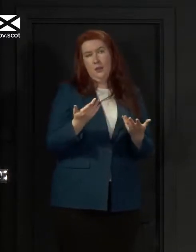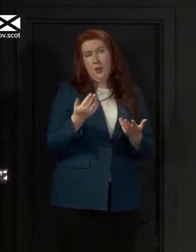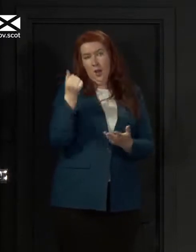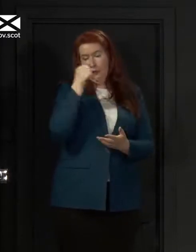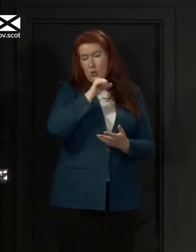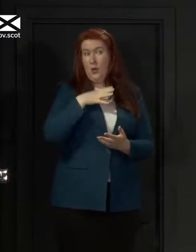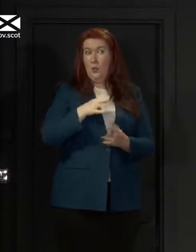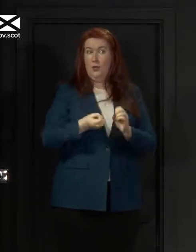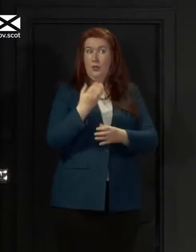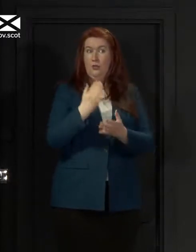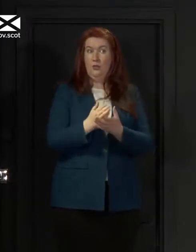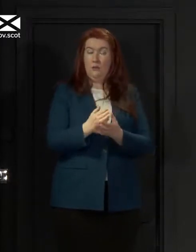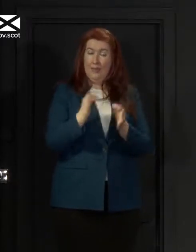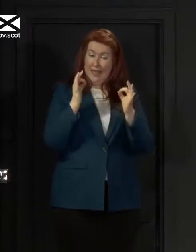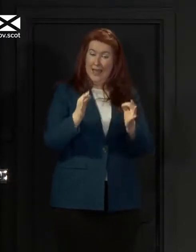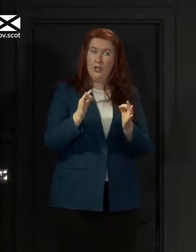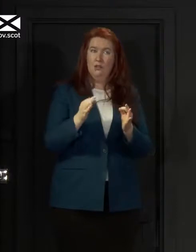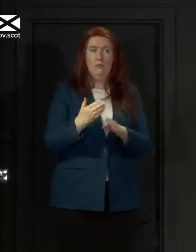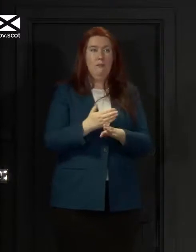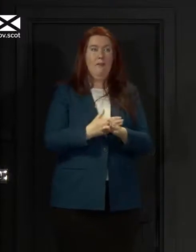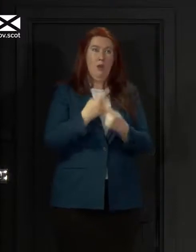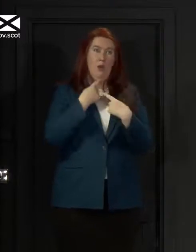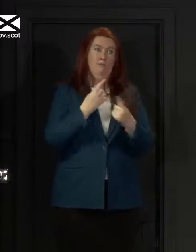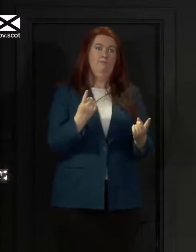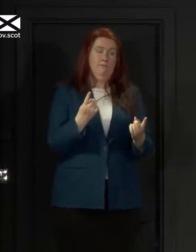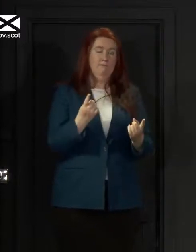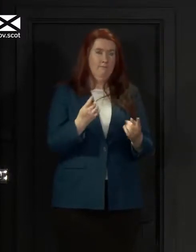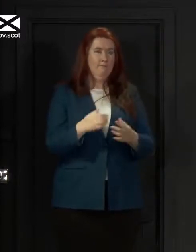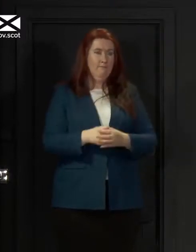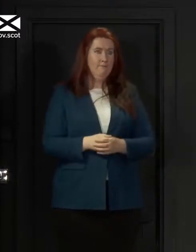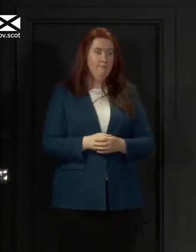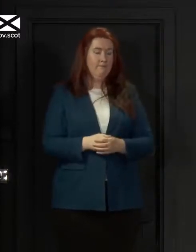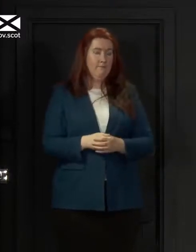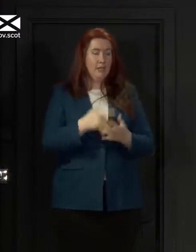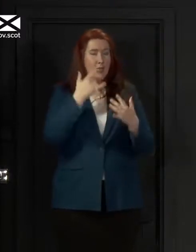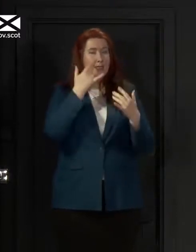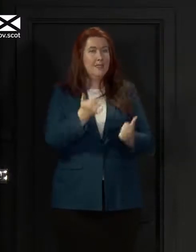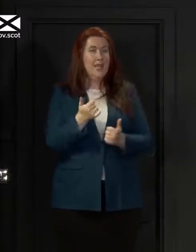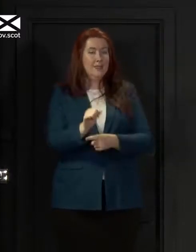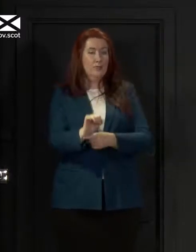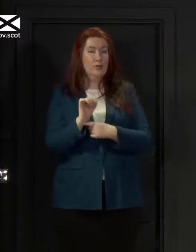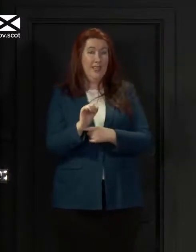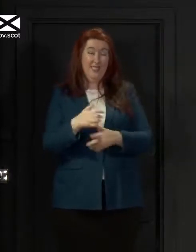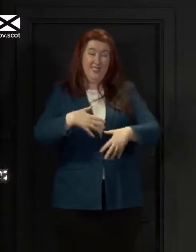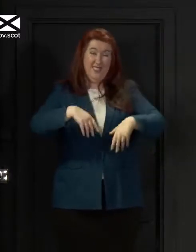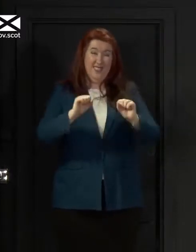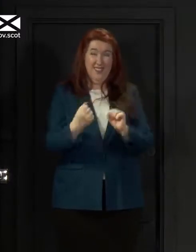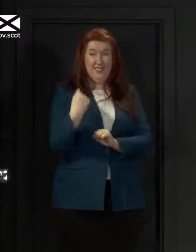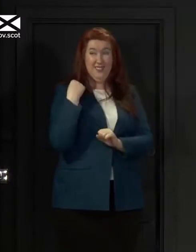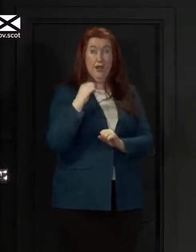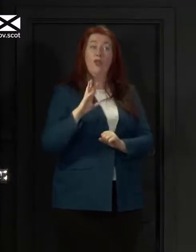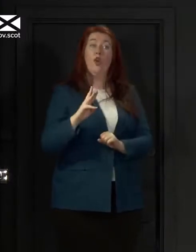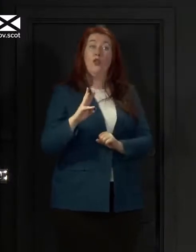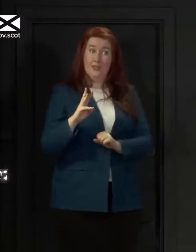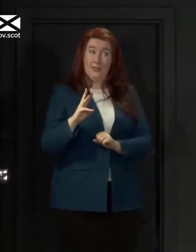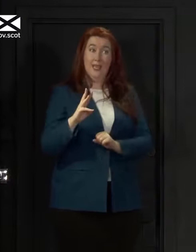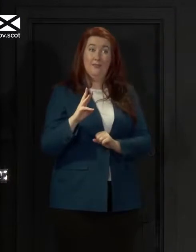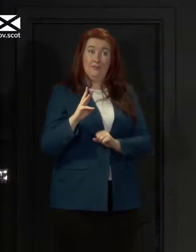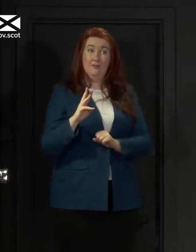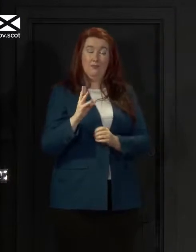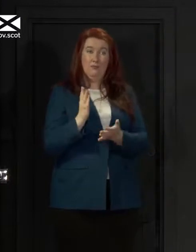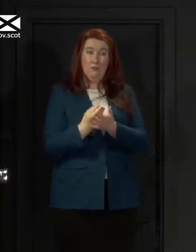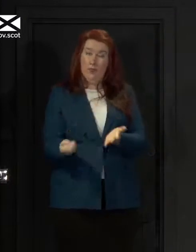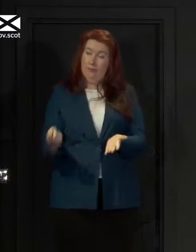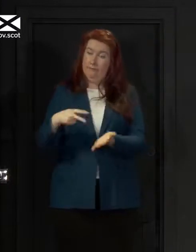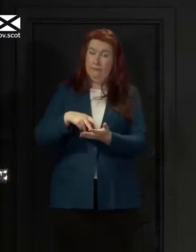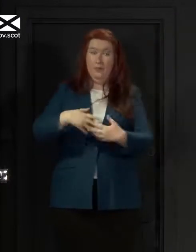were absolutely accurate before I gave them to you. Test and Protect began on Thursday, stood up, if you